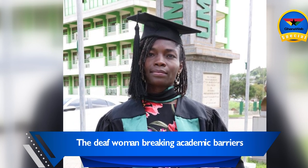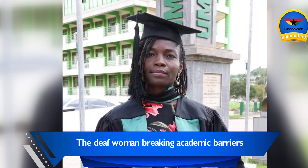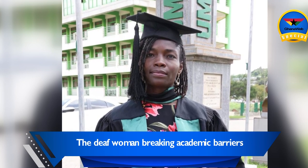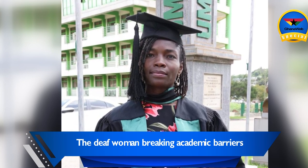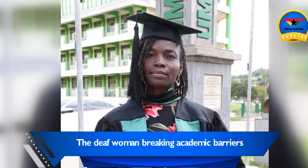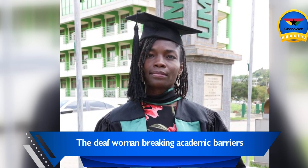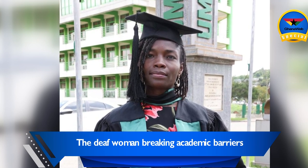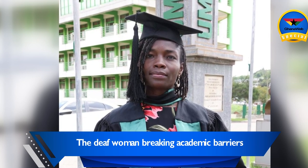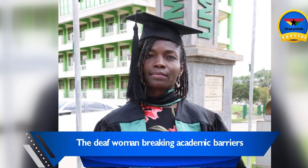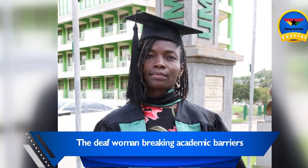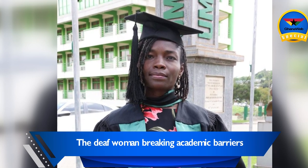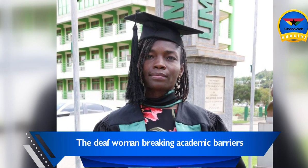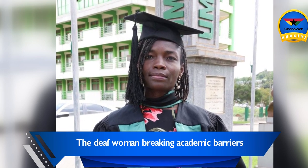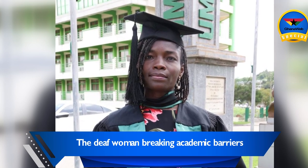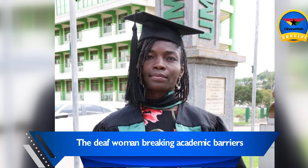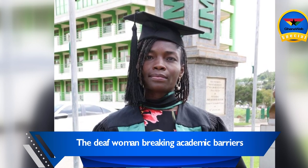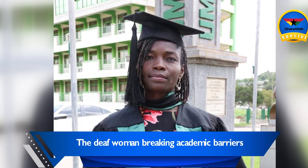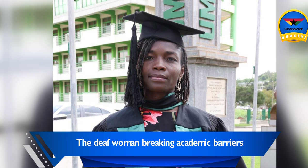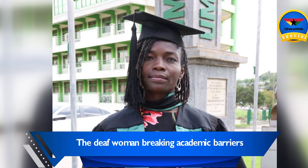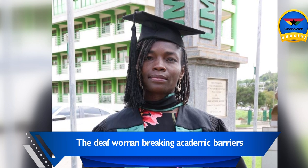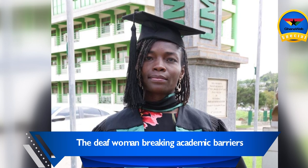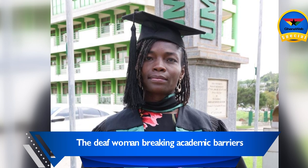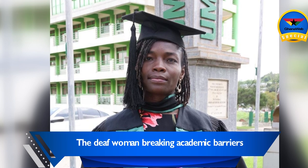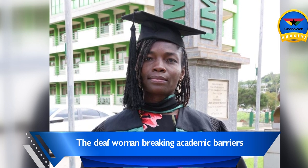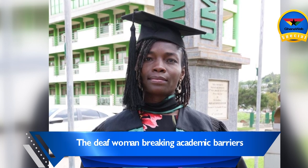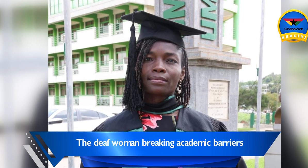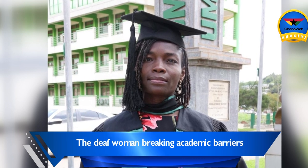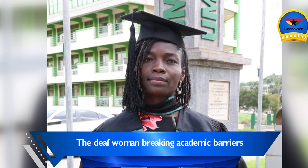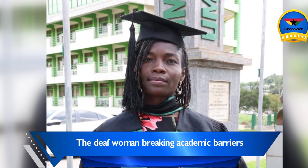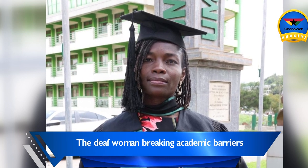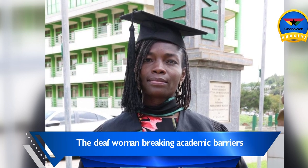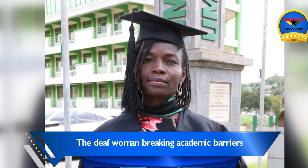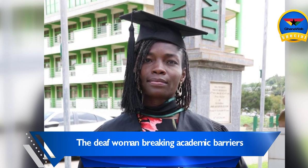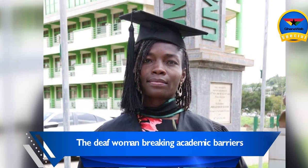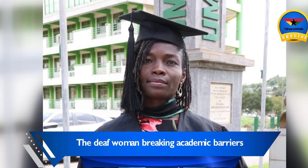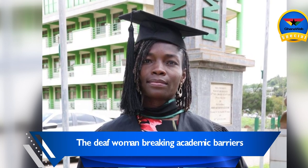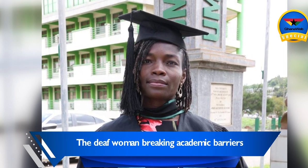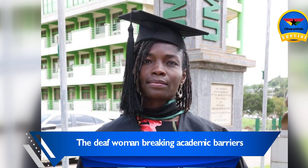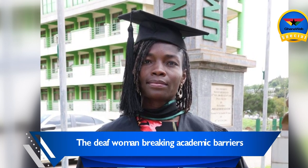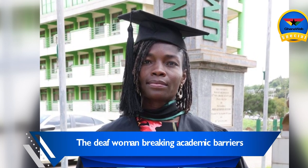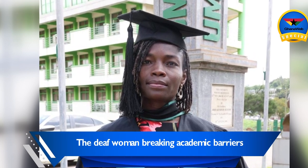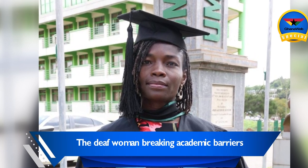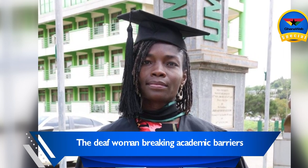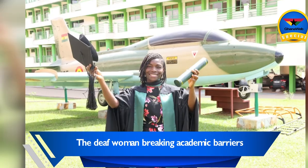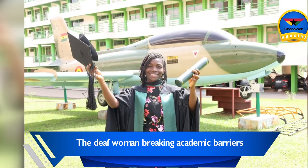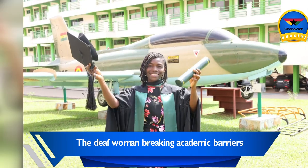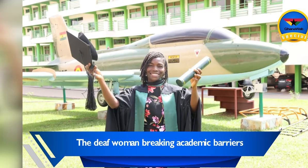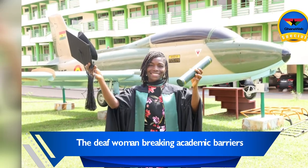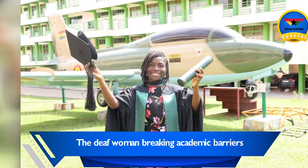She describes UMAT as an exceptional institution that fosters practical learning and says that its faculty,